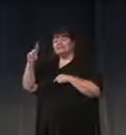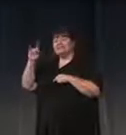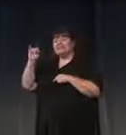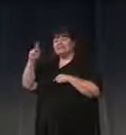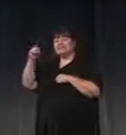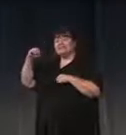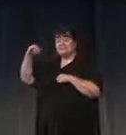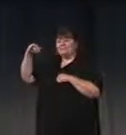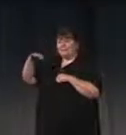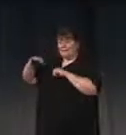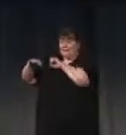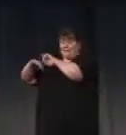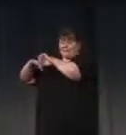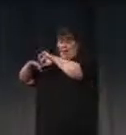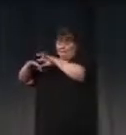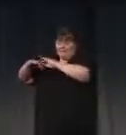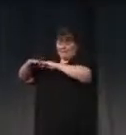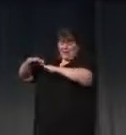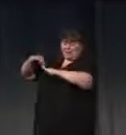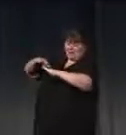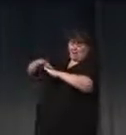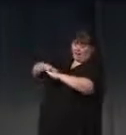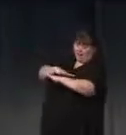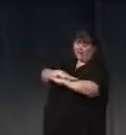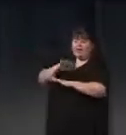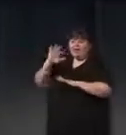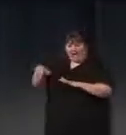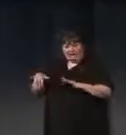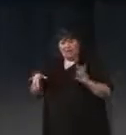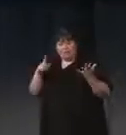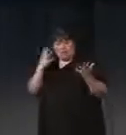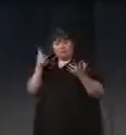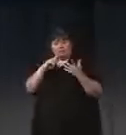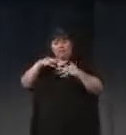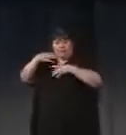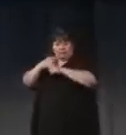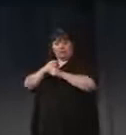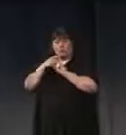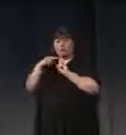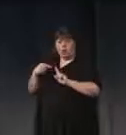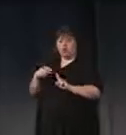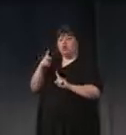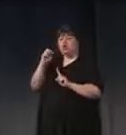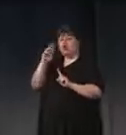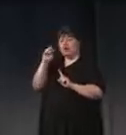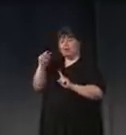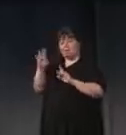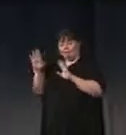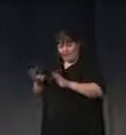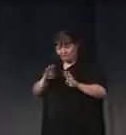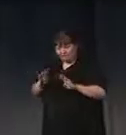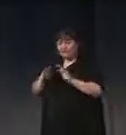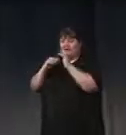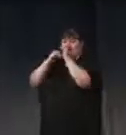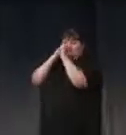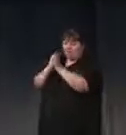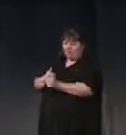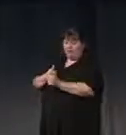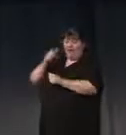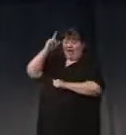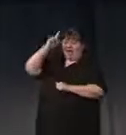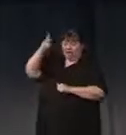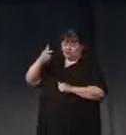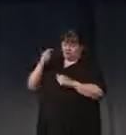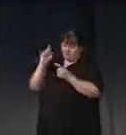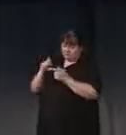synaptic transmission the output. So in essence, they wanted to show that a neuron behaves following a digital logic of